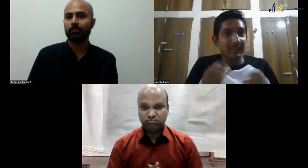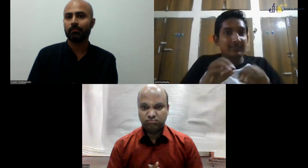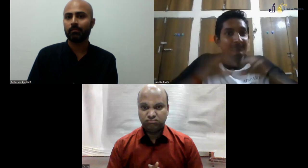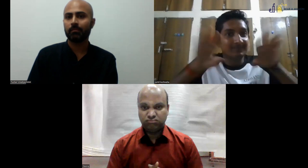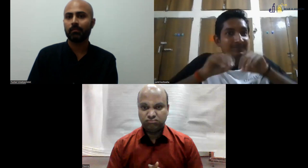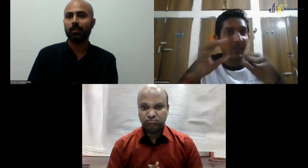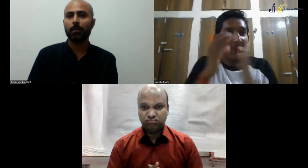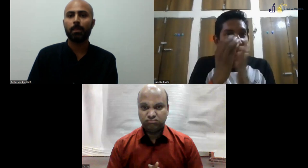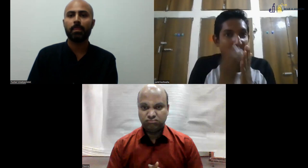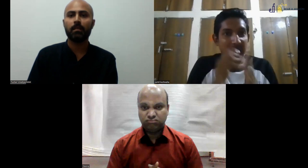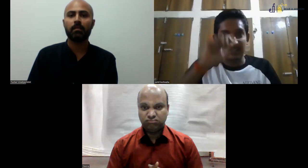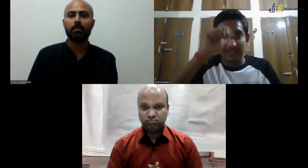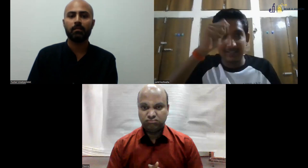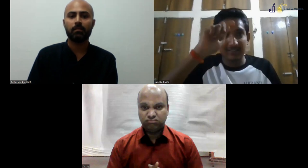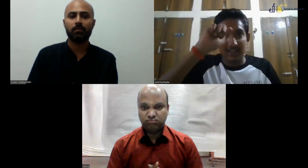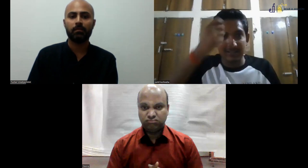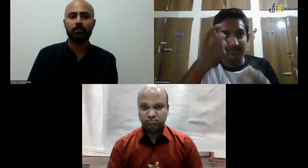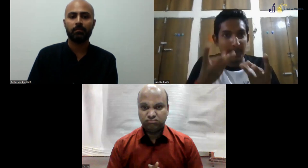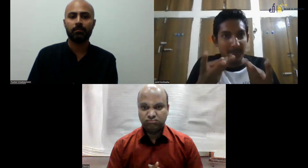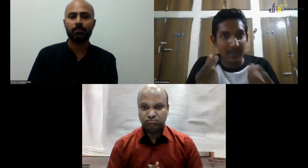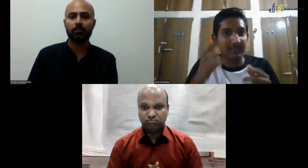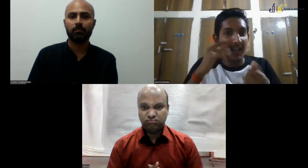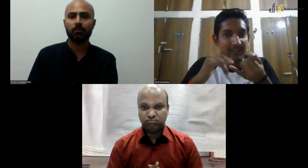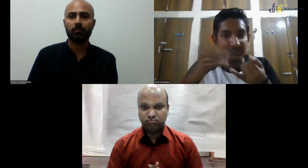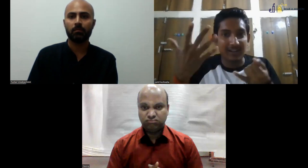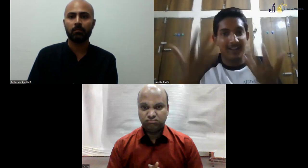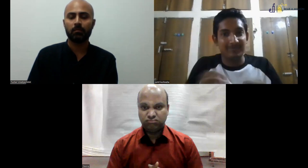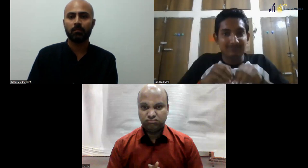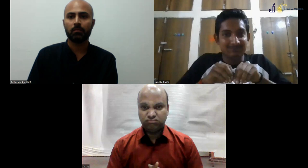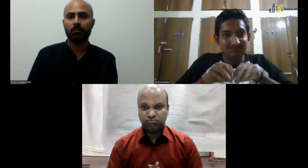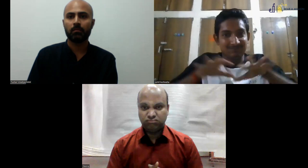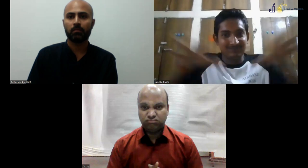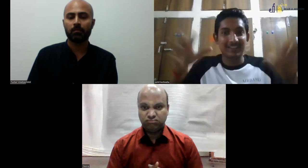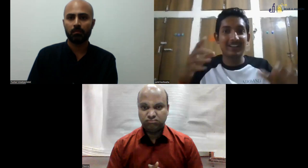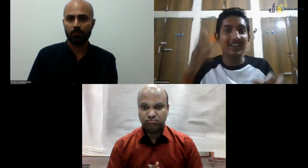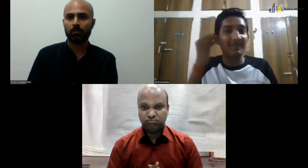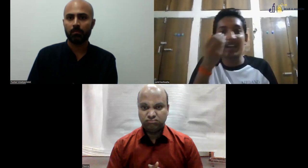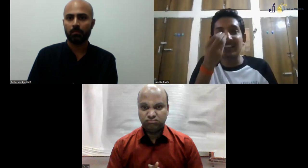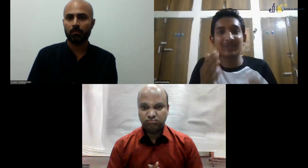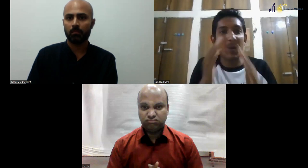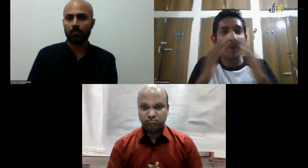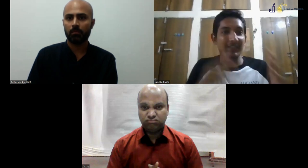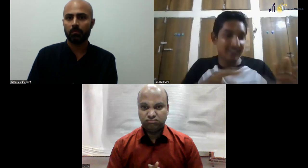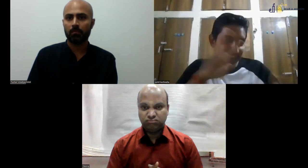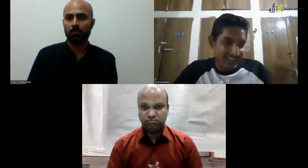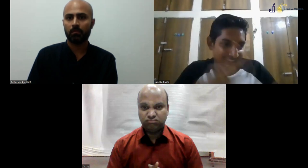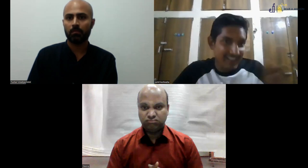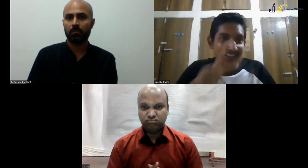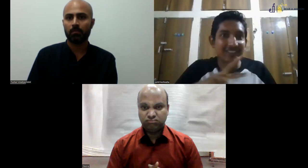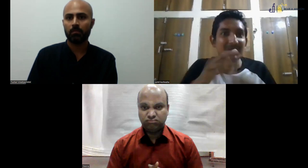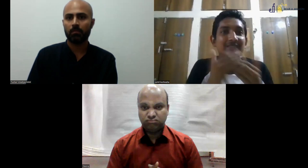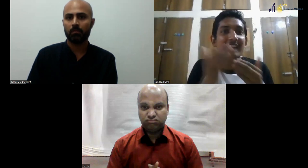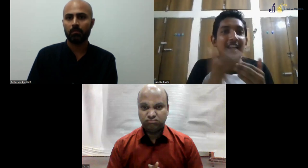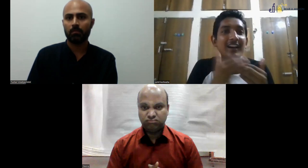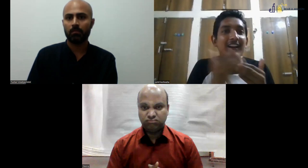who would like to apply in ISL, TC, and Haryana, schools that are very far away. But you know, in schools, now we can have ISL subject